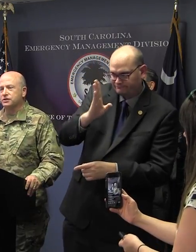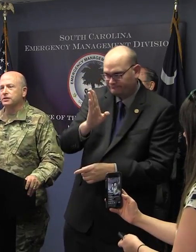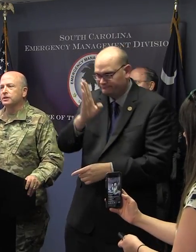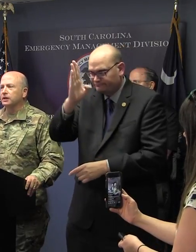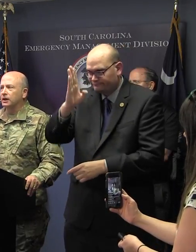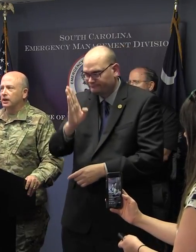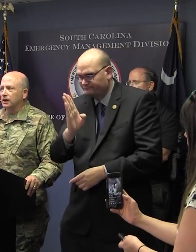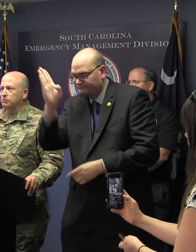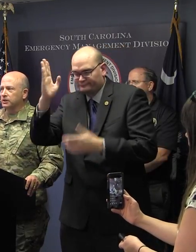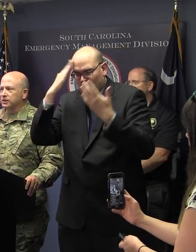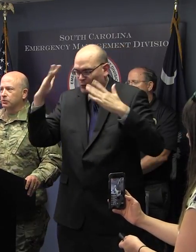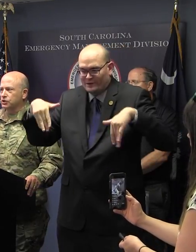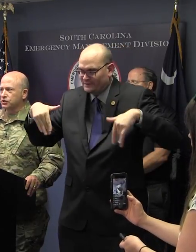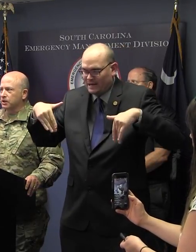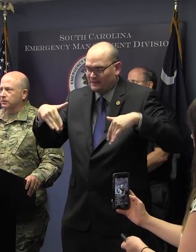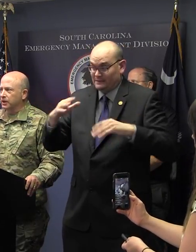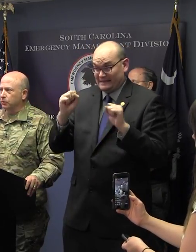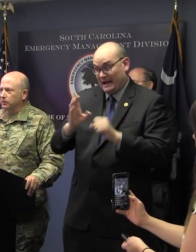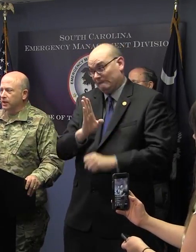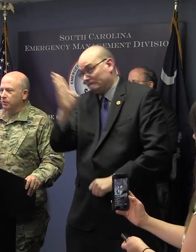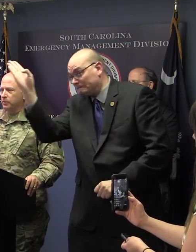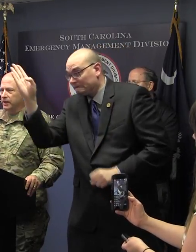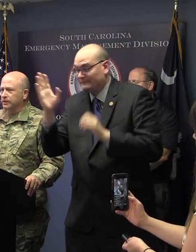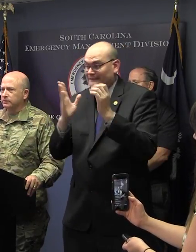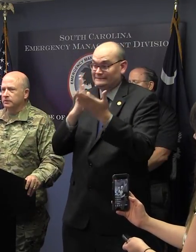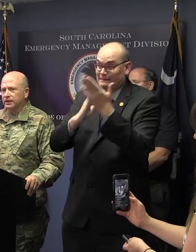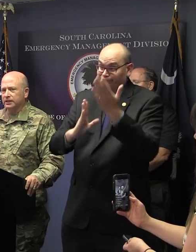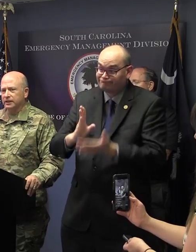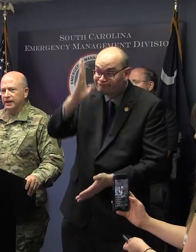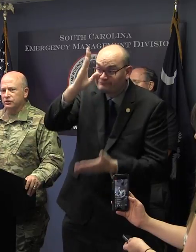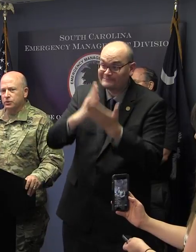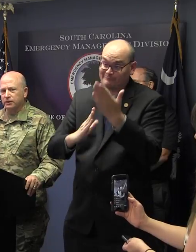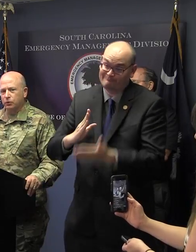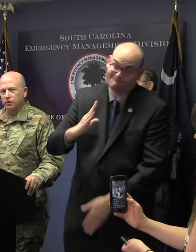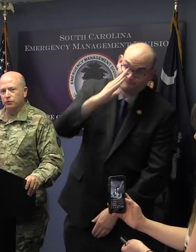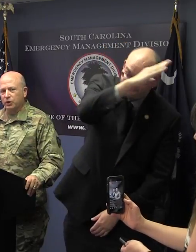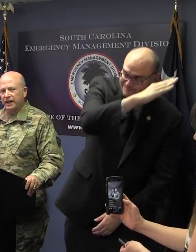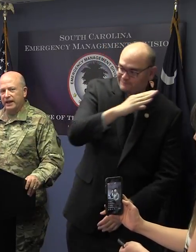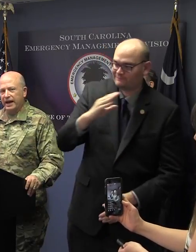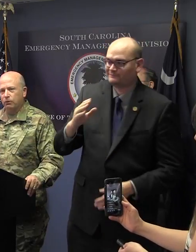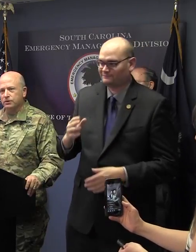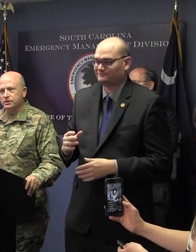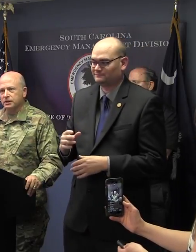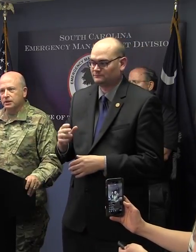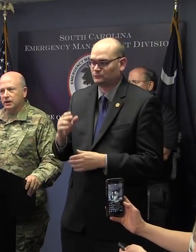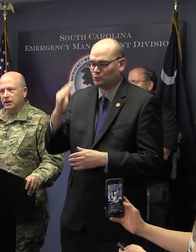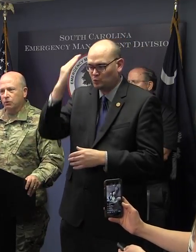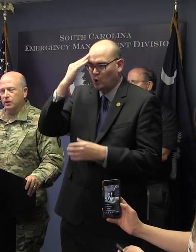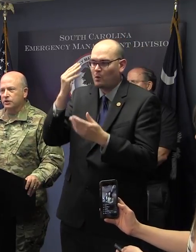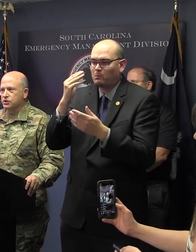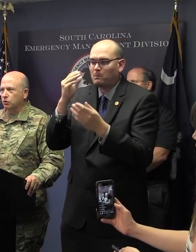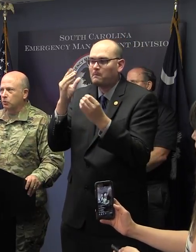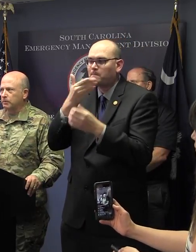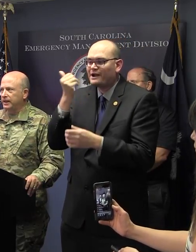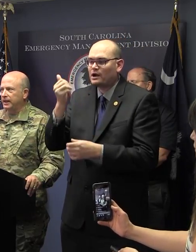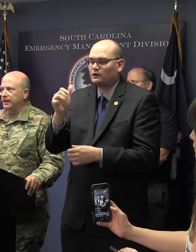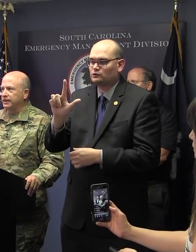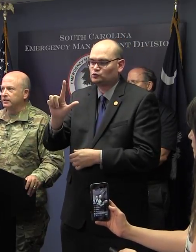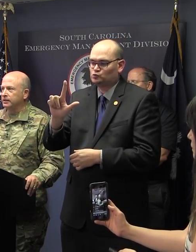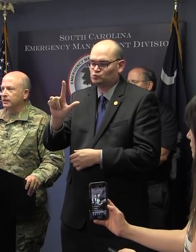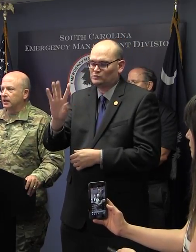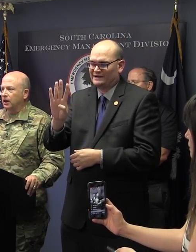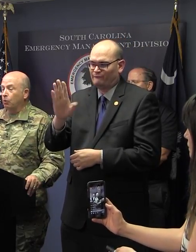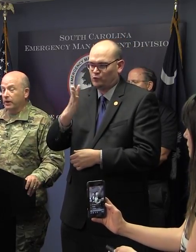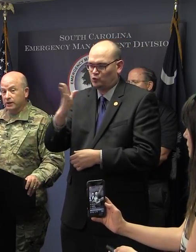east, but we just don't know. We'll know better in the next 24 to 48 hours where the storm will be